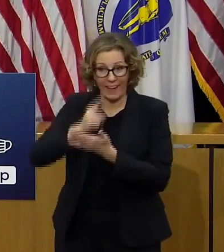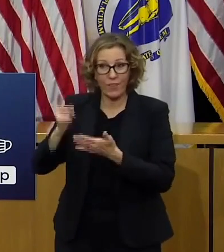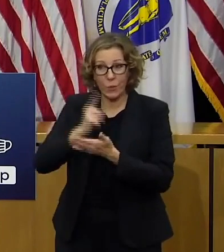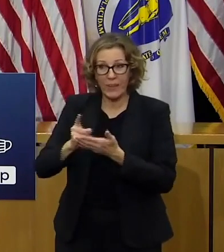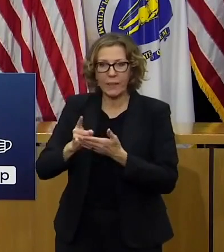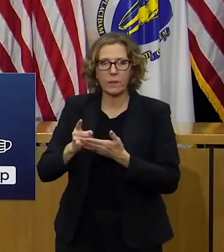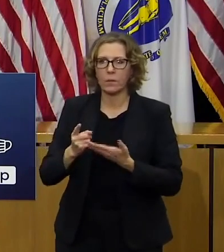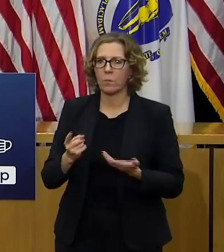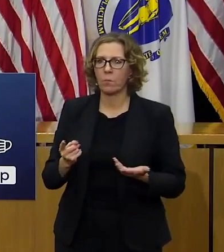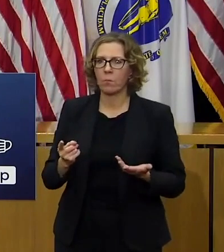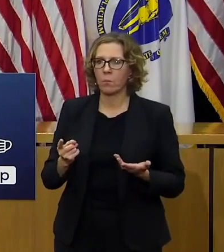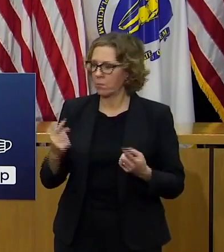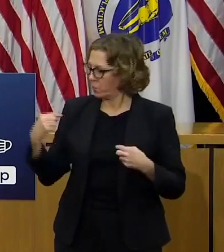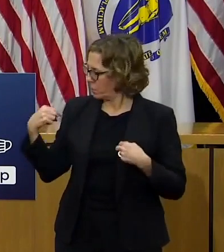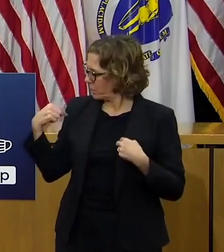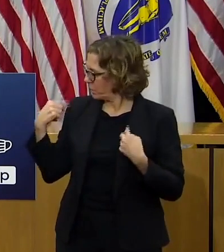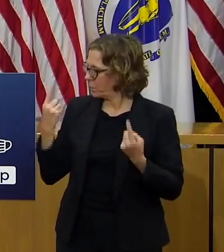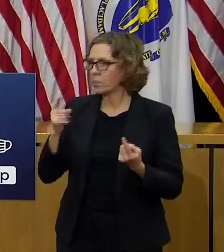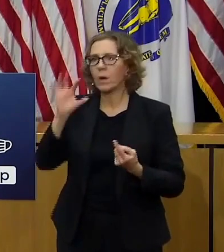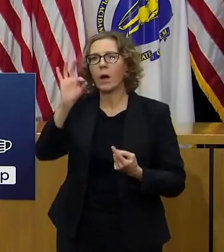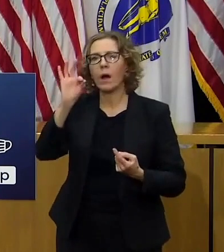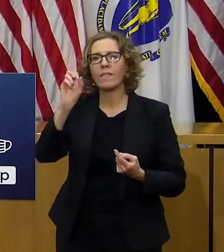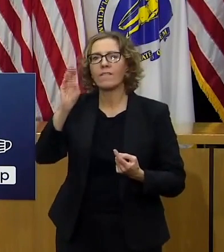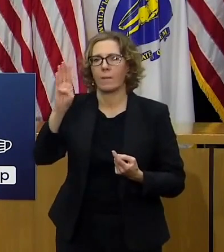since february